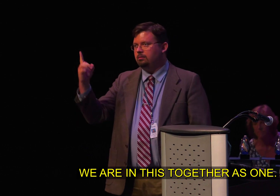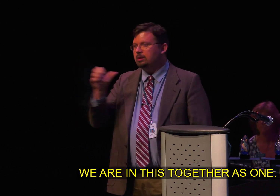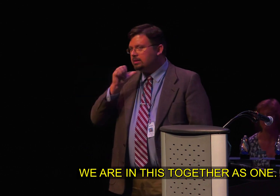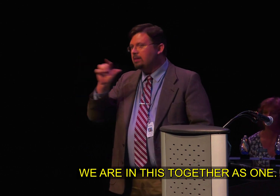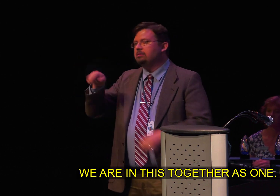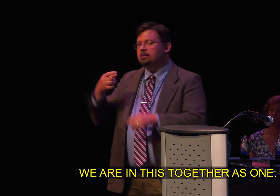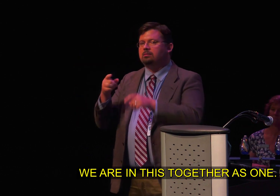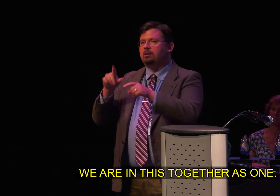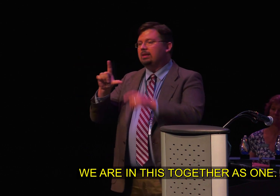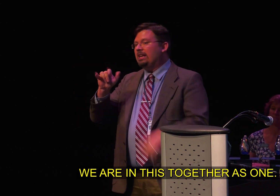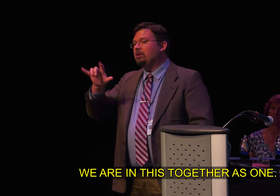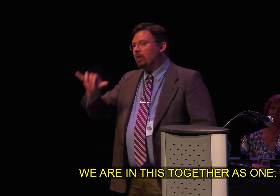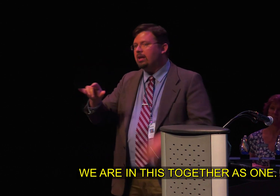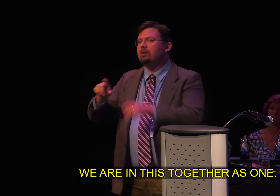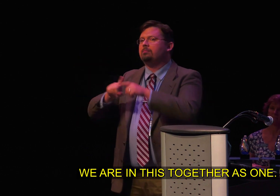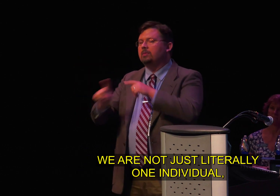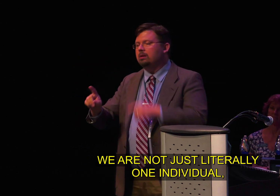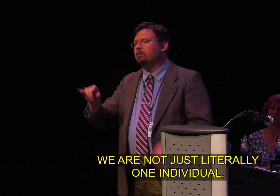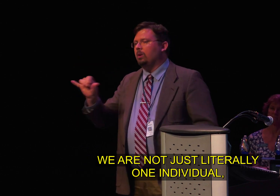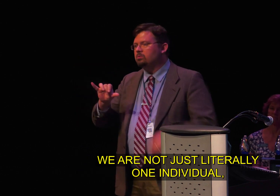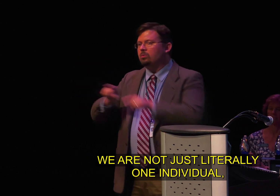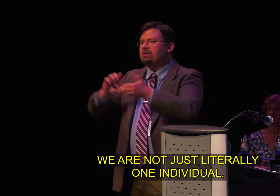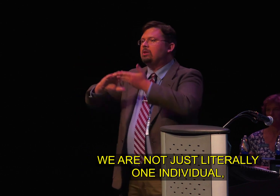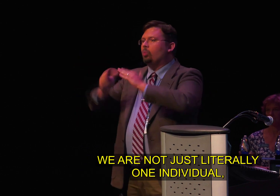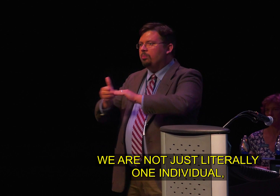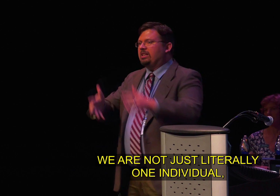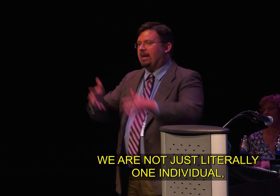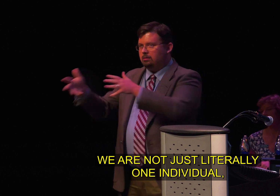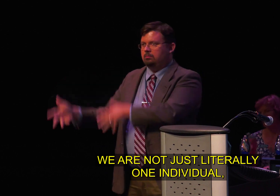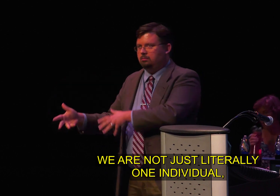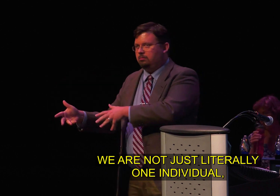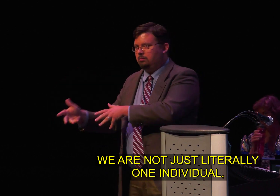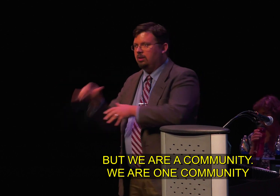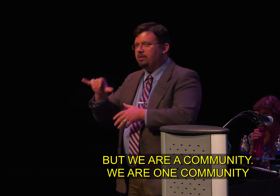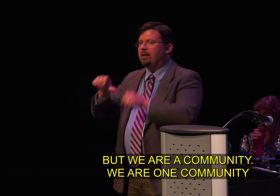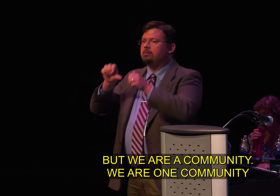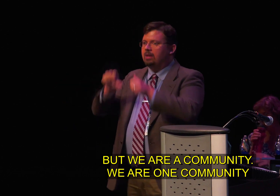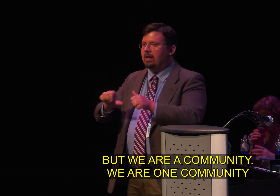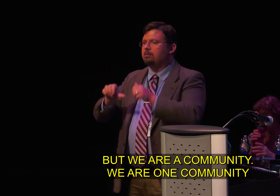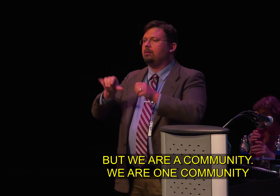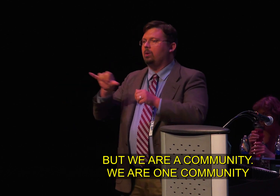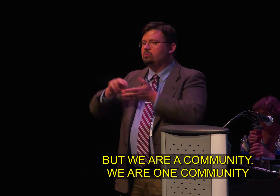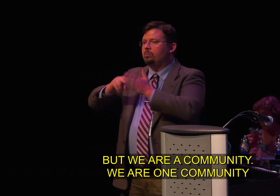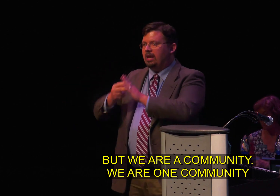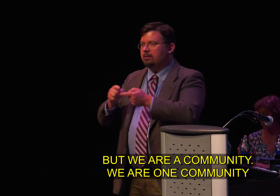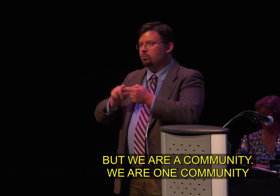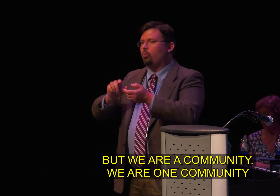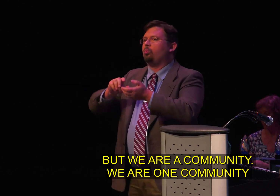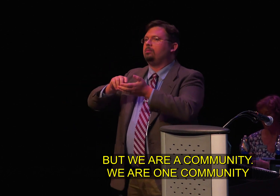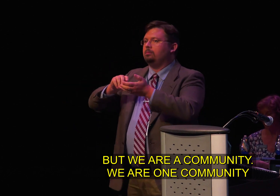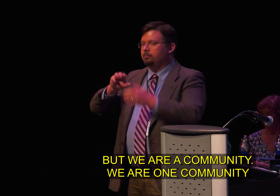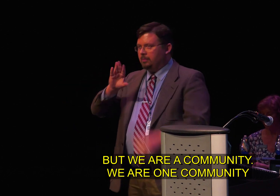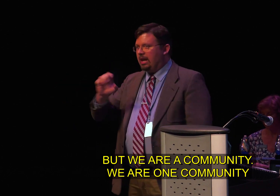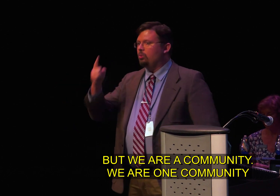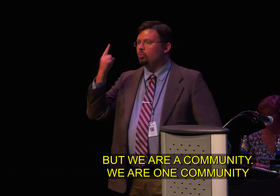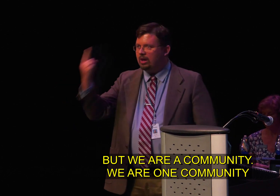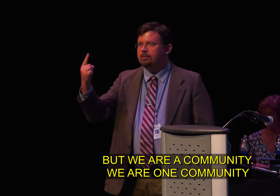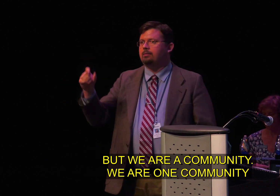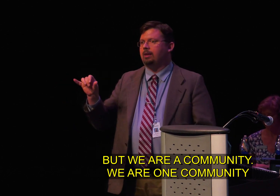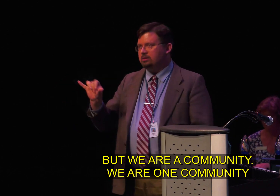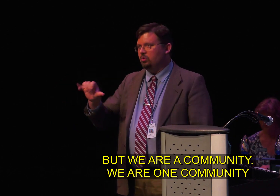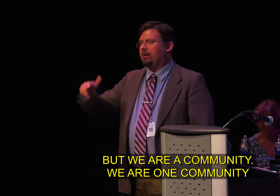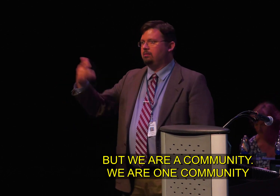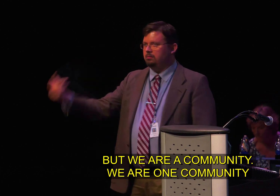are in this together as one. We are not just literally one individual, but we are a community. We are one community.